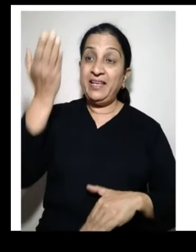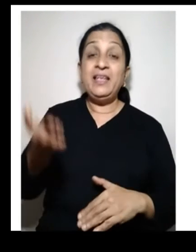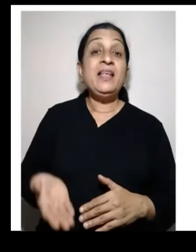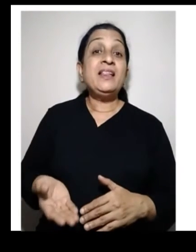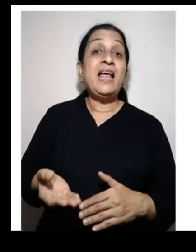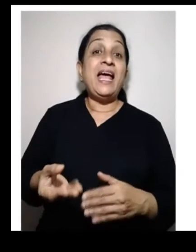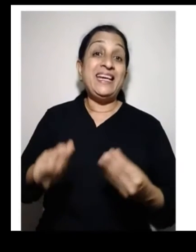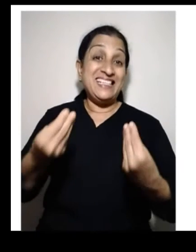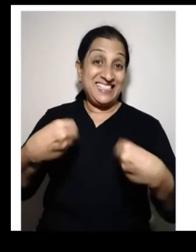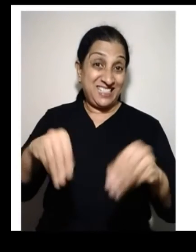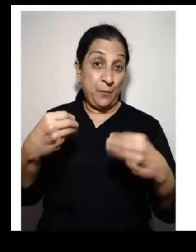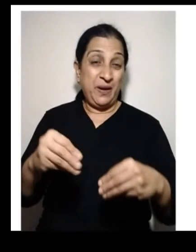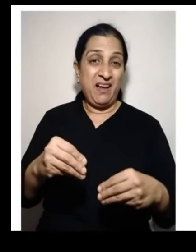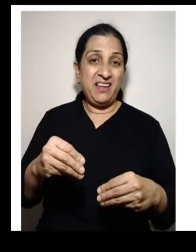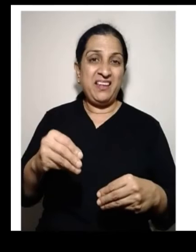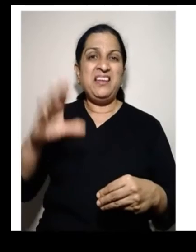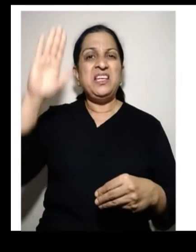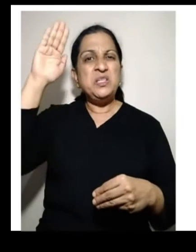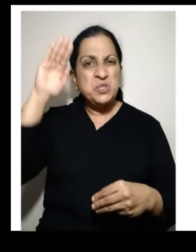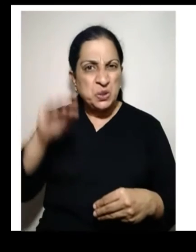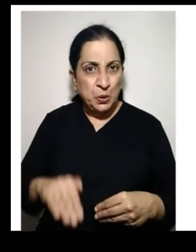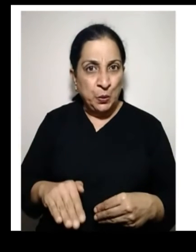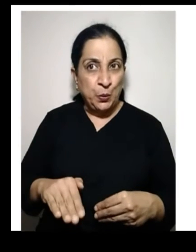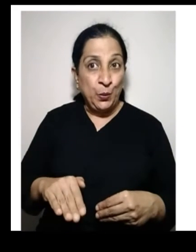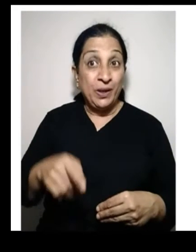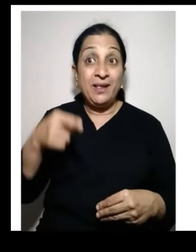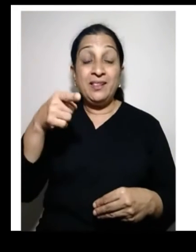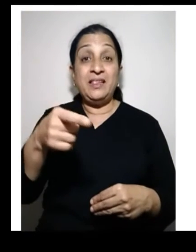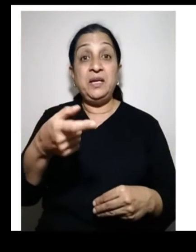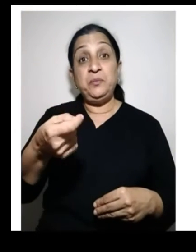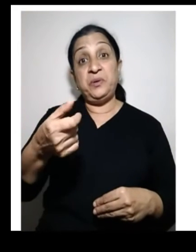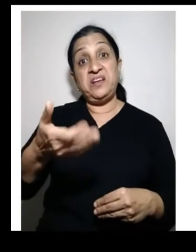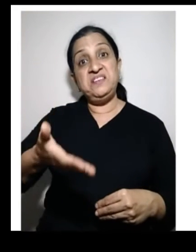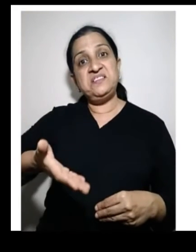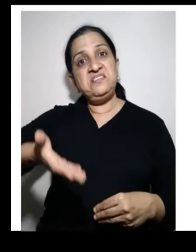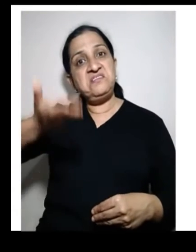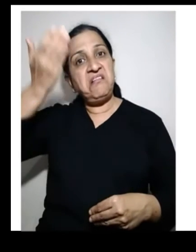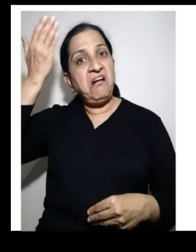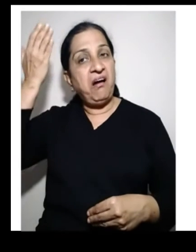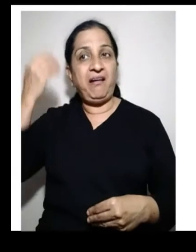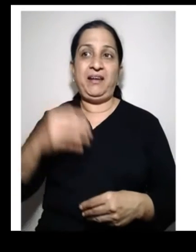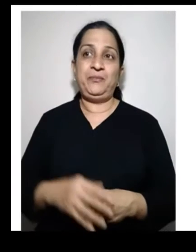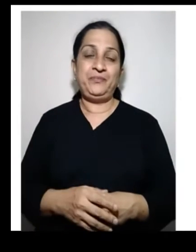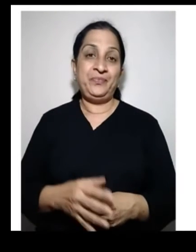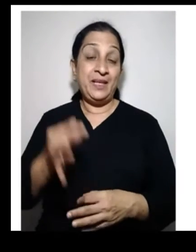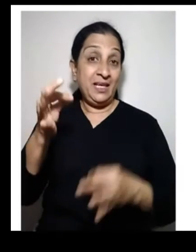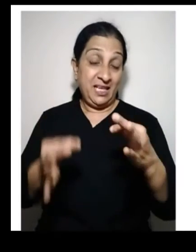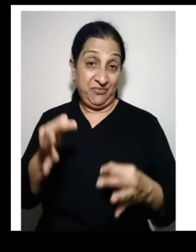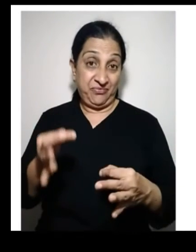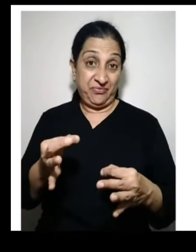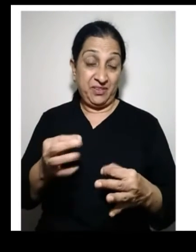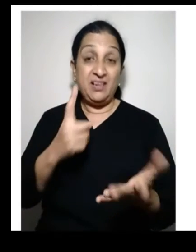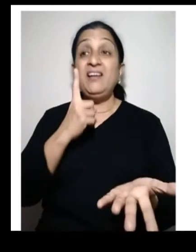is high and the supply is low, then the price will be very high.